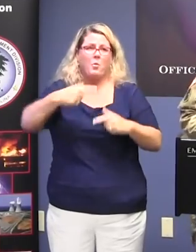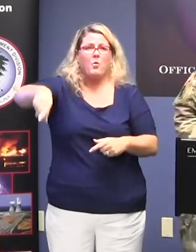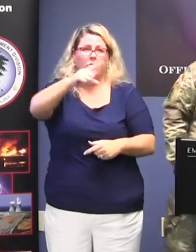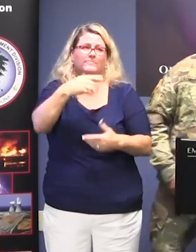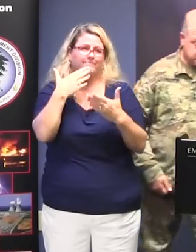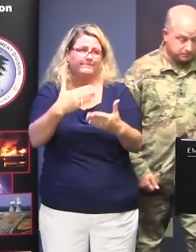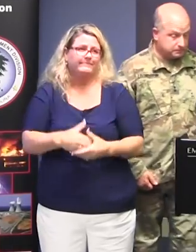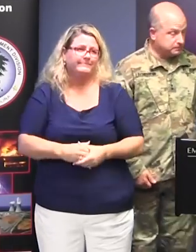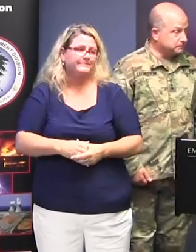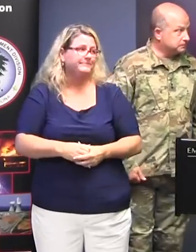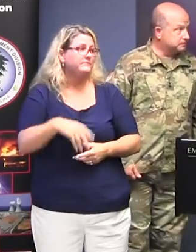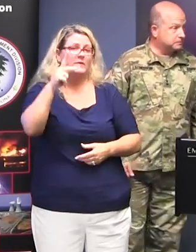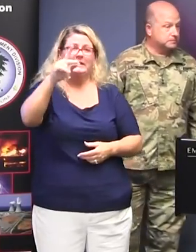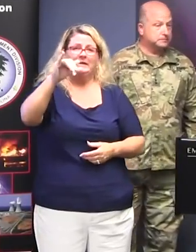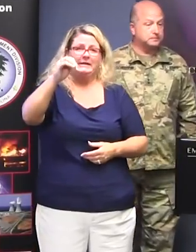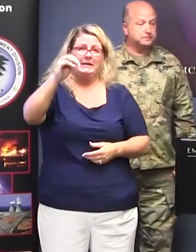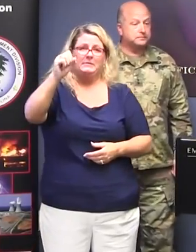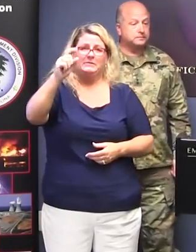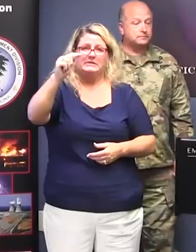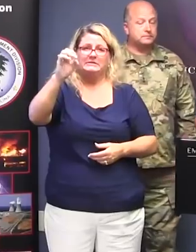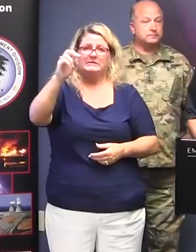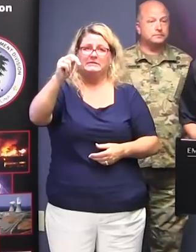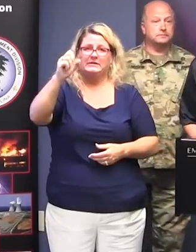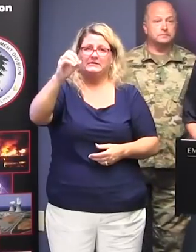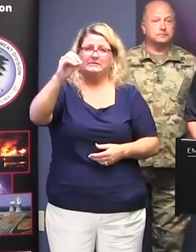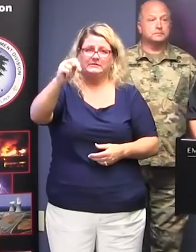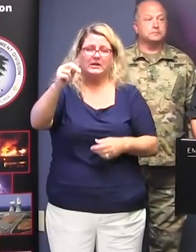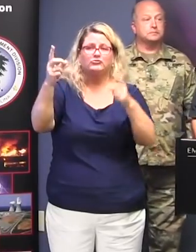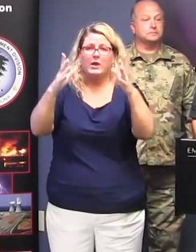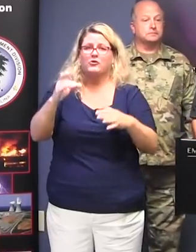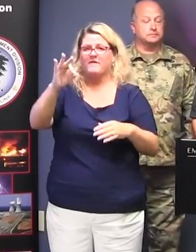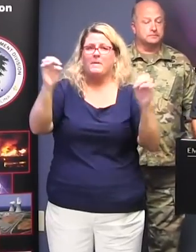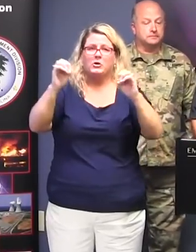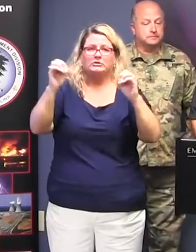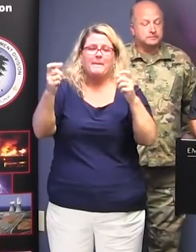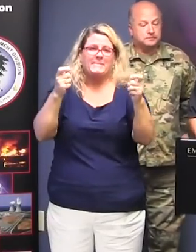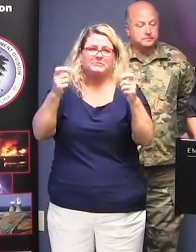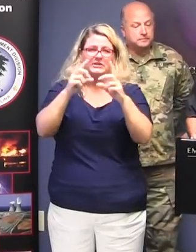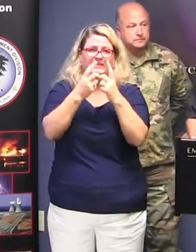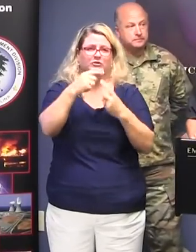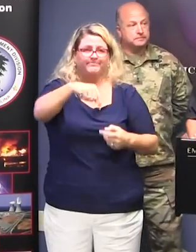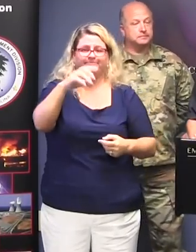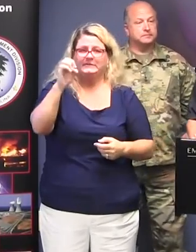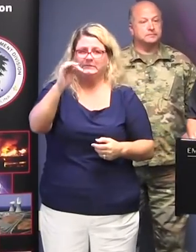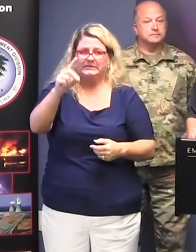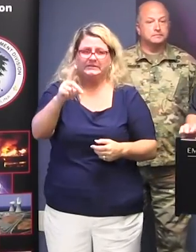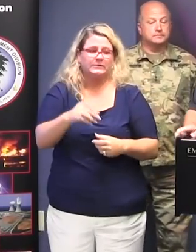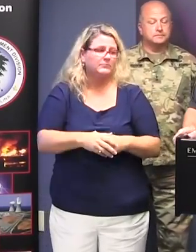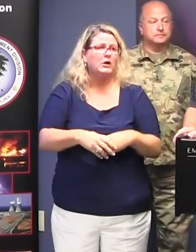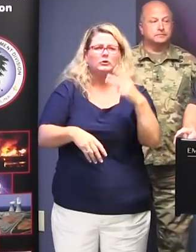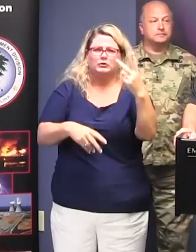Thank you, Governor. Thanks, sir. Yes, sir. Kim Stenson, Director of Emergency Management Division. Thank you, sir. A couple